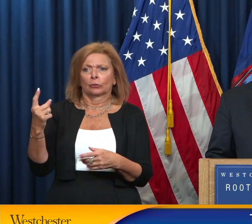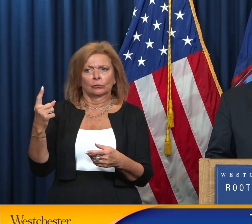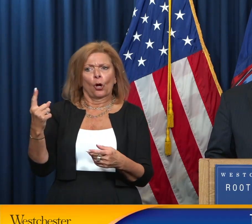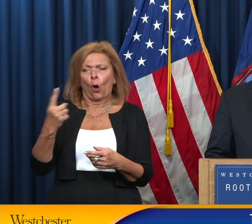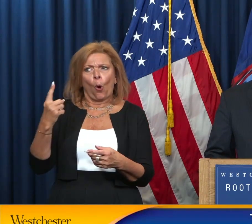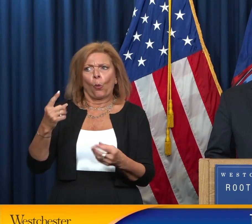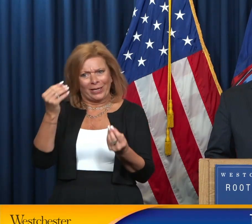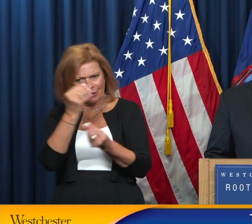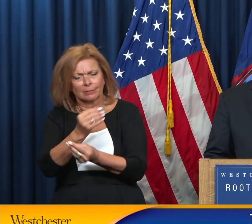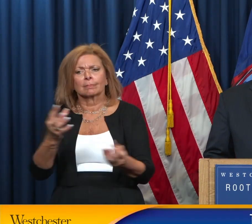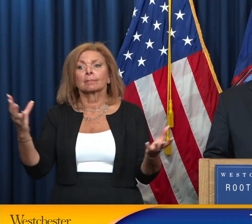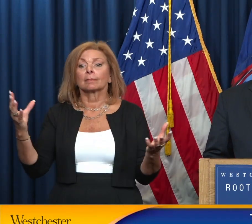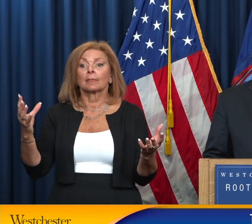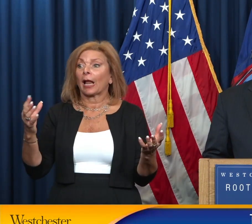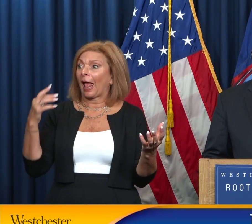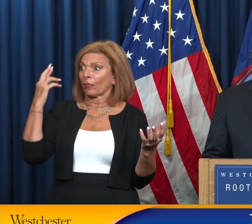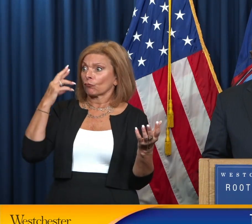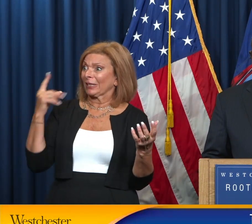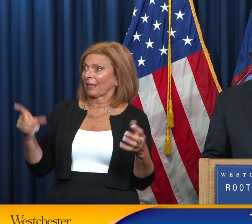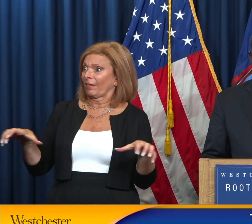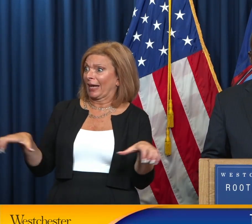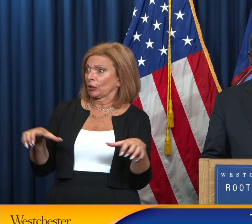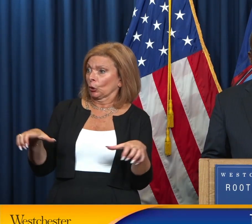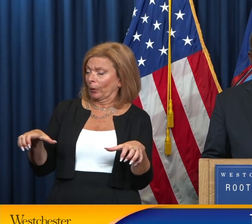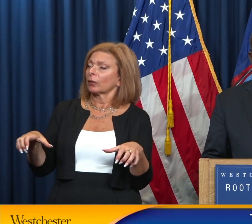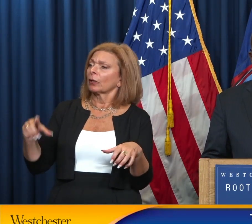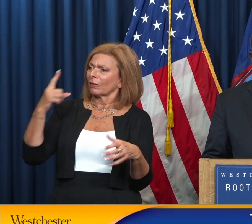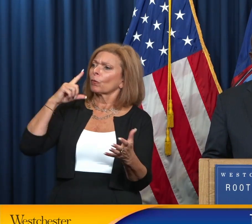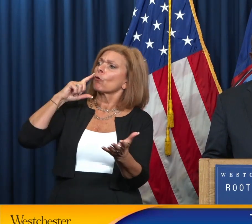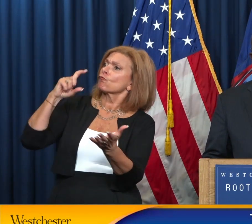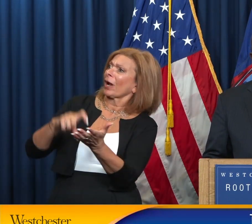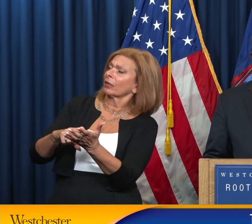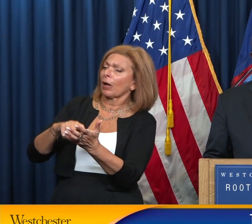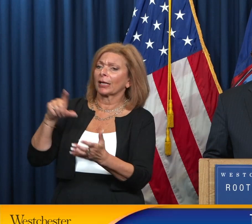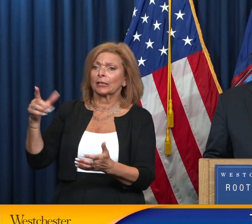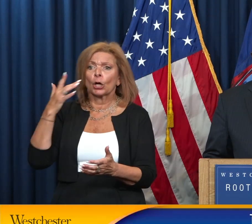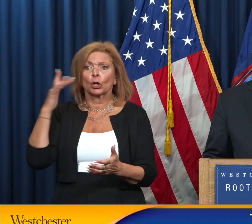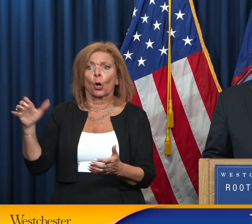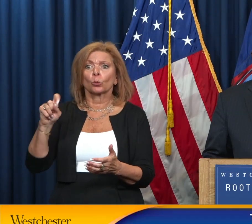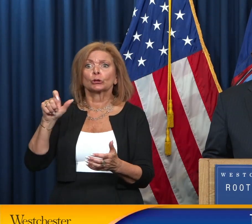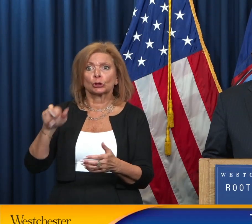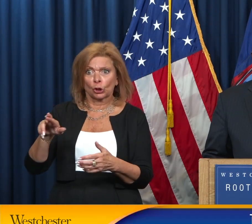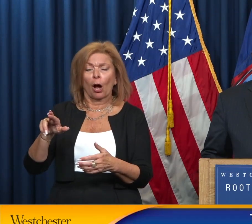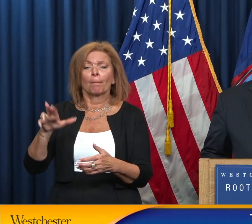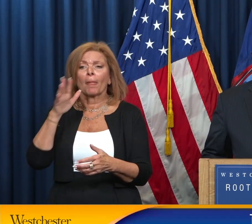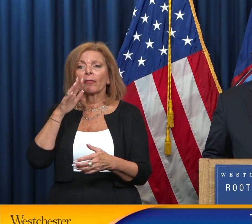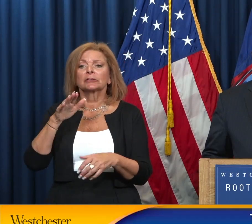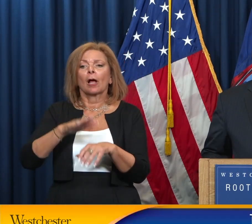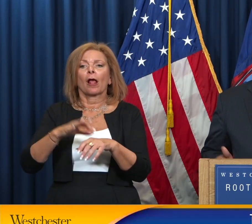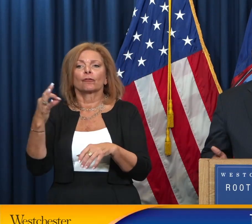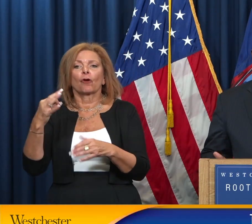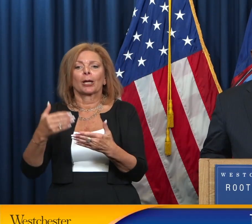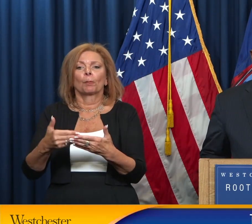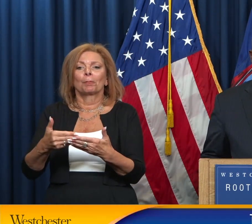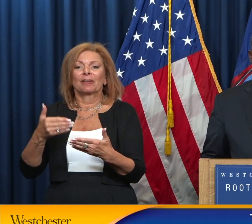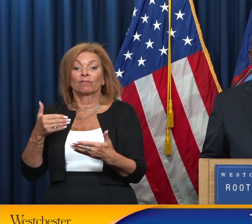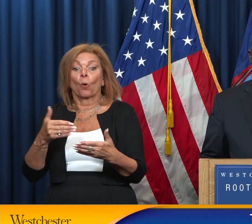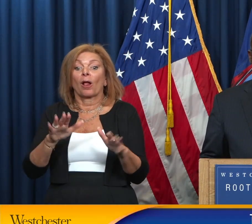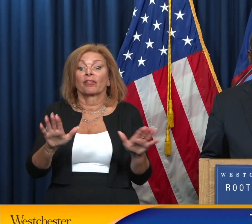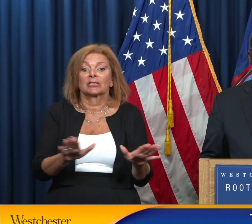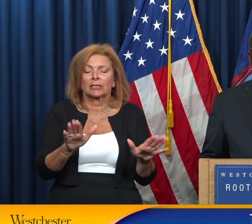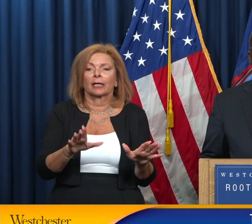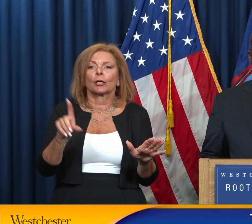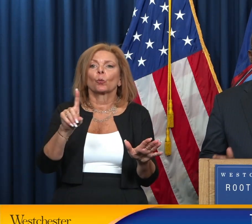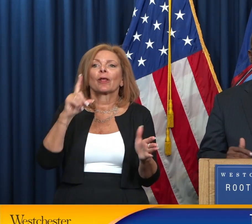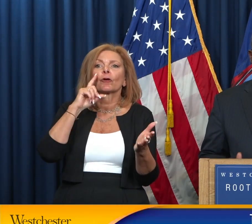does its version and recognition for Gold Star Mothers on the Friday prior to the Sunday where the